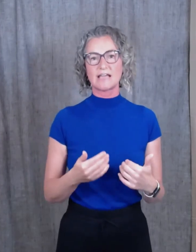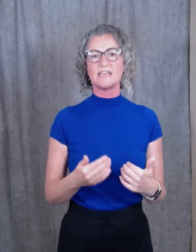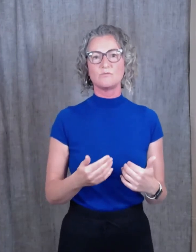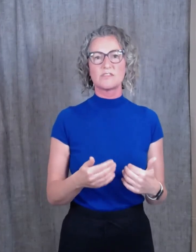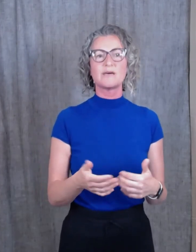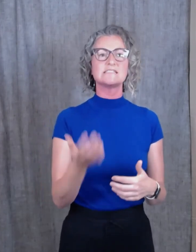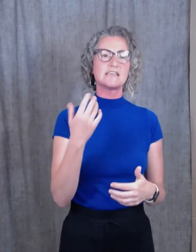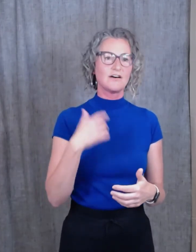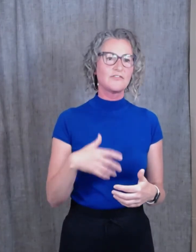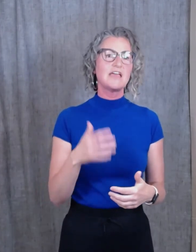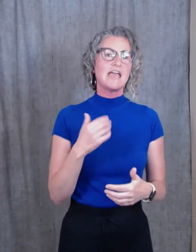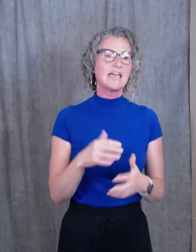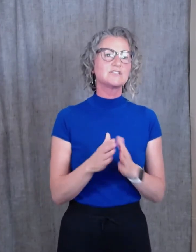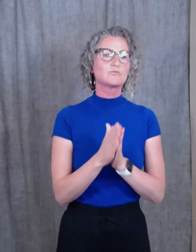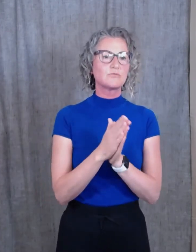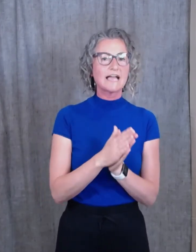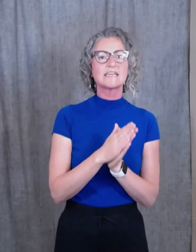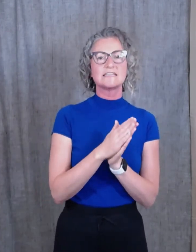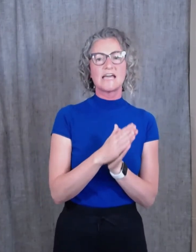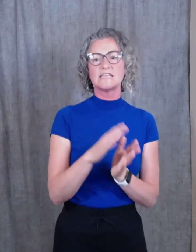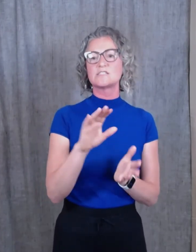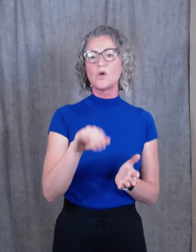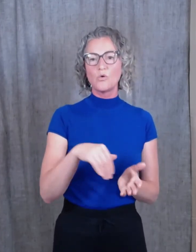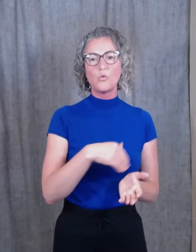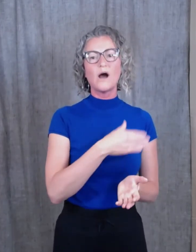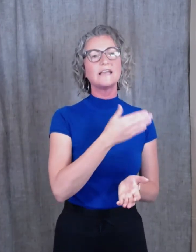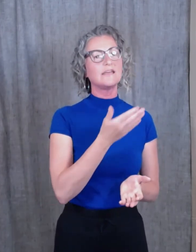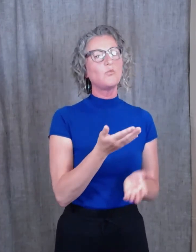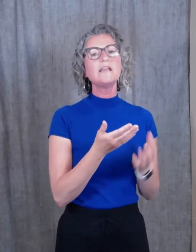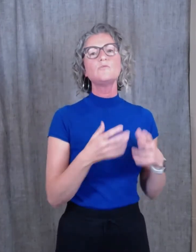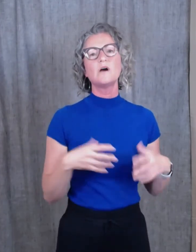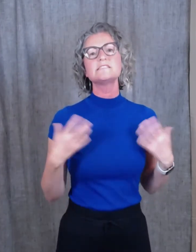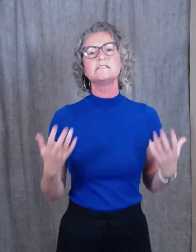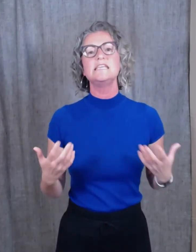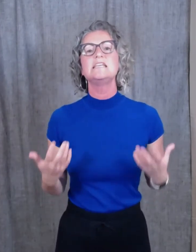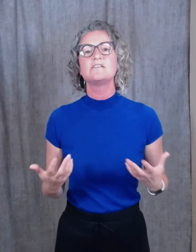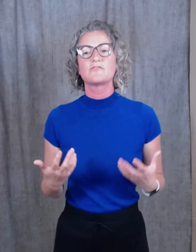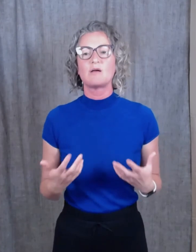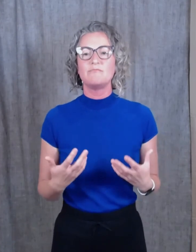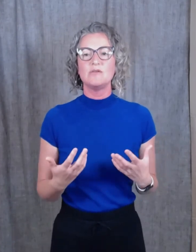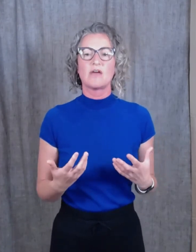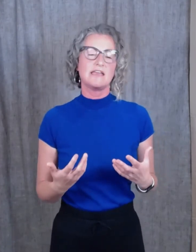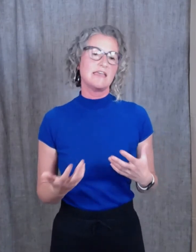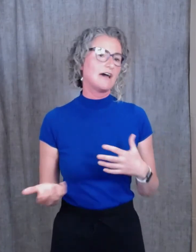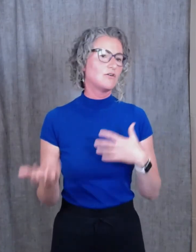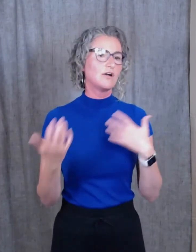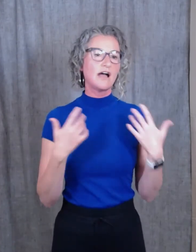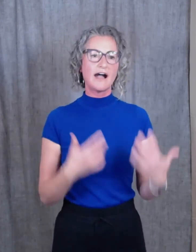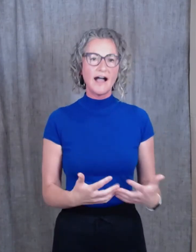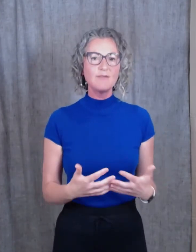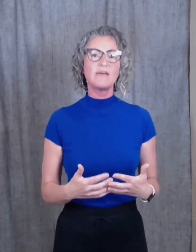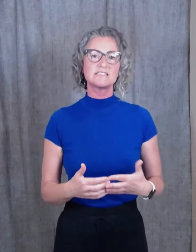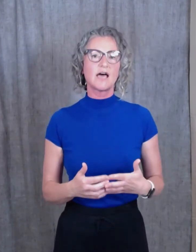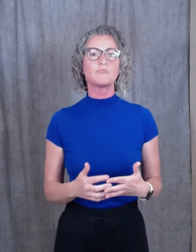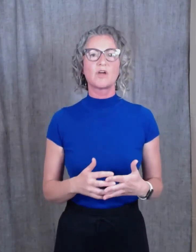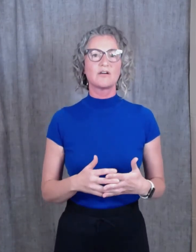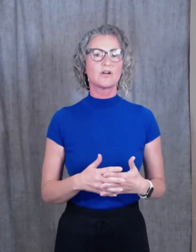in with myself and to recognize what what what's needed from me right now. I'm my top priority.